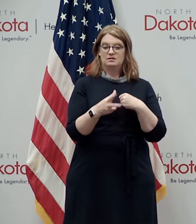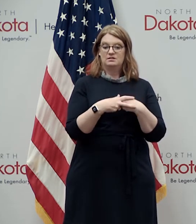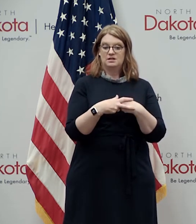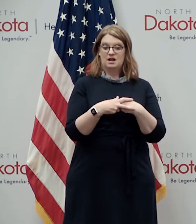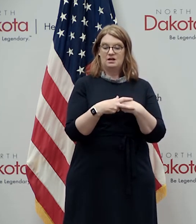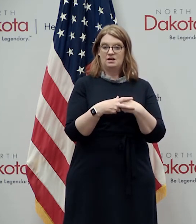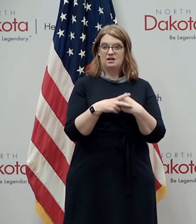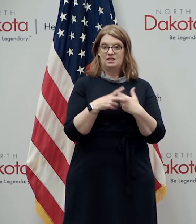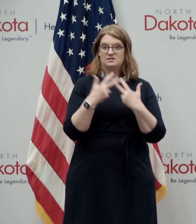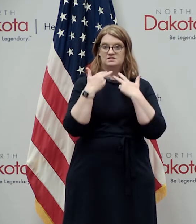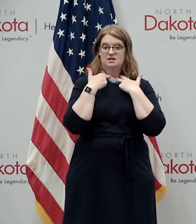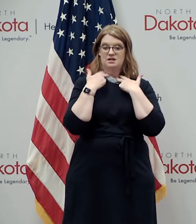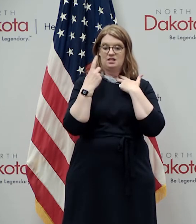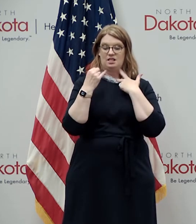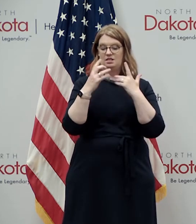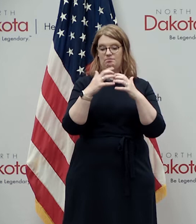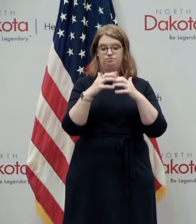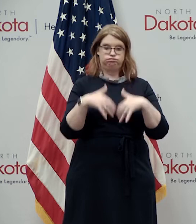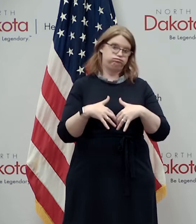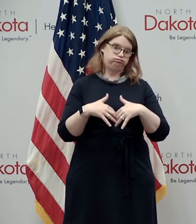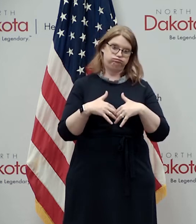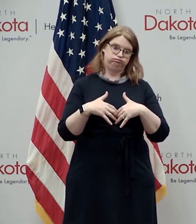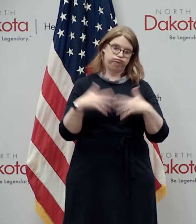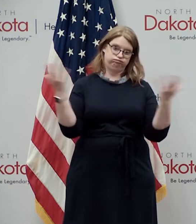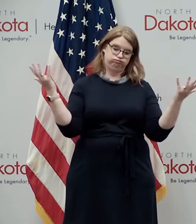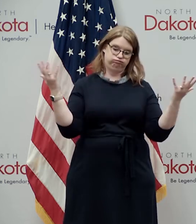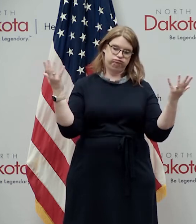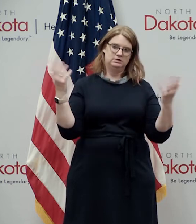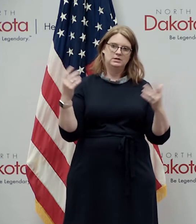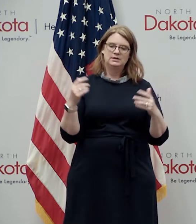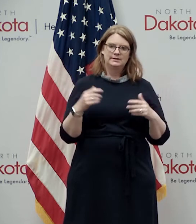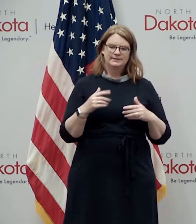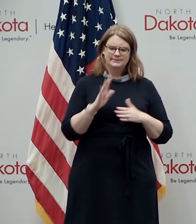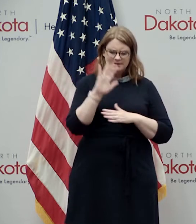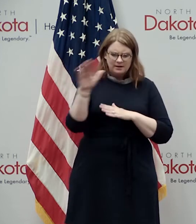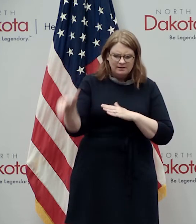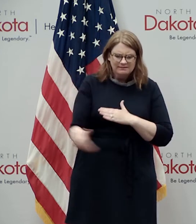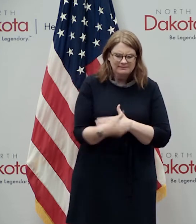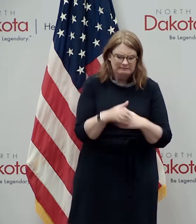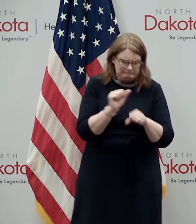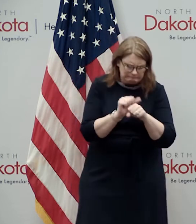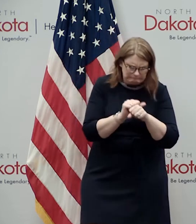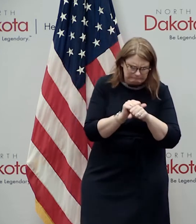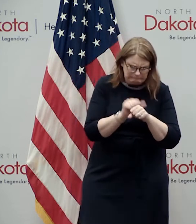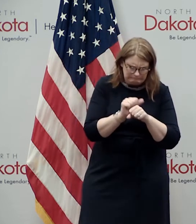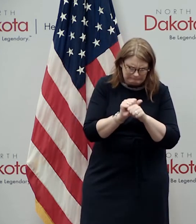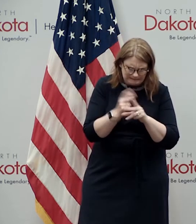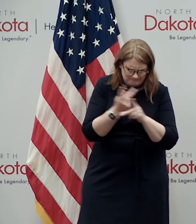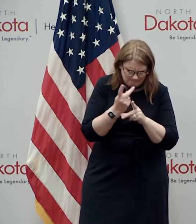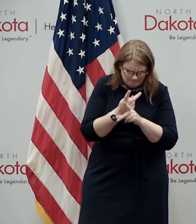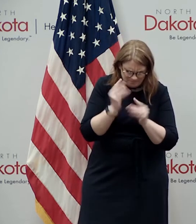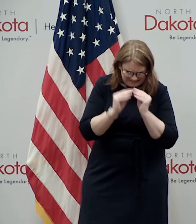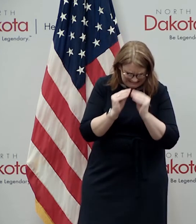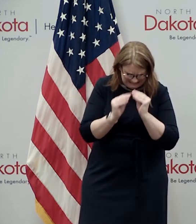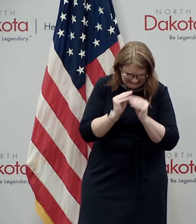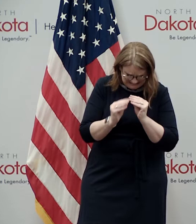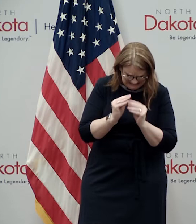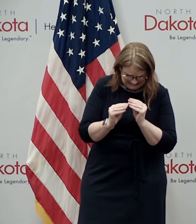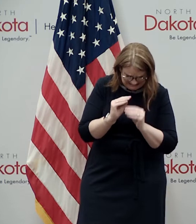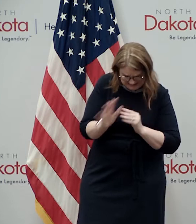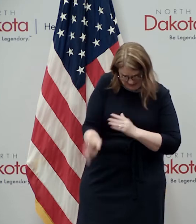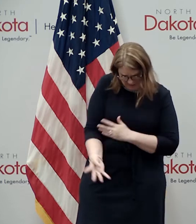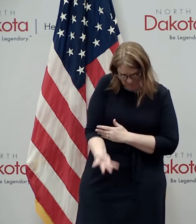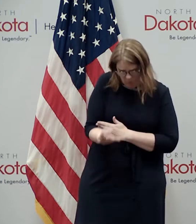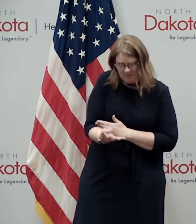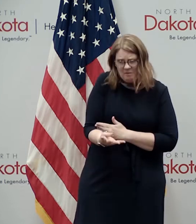stuck and then the thing crashed and uh you know people worked hard all night to try to get the thing going again and they uh and so i appreciate